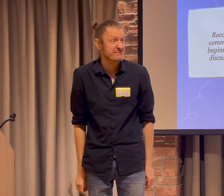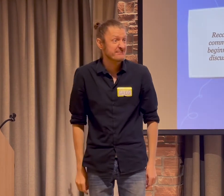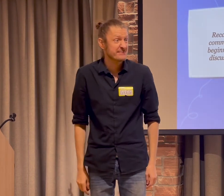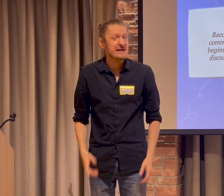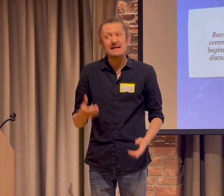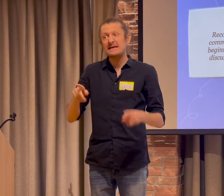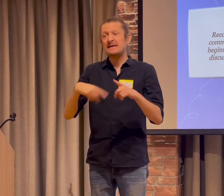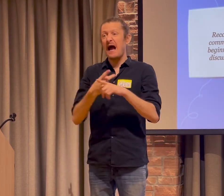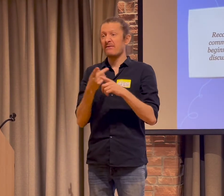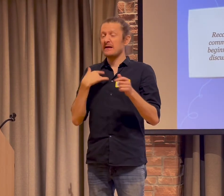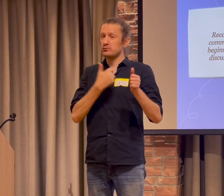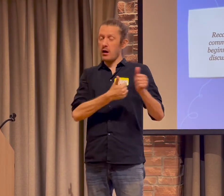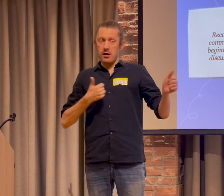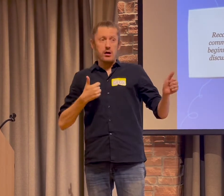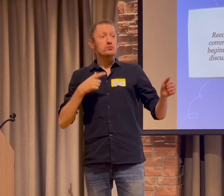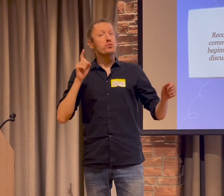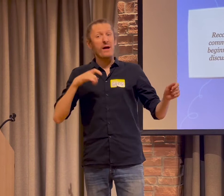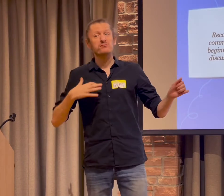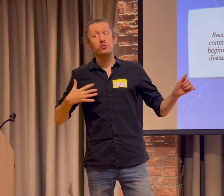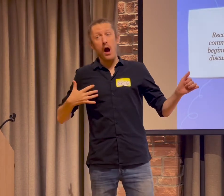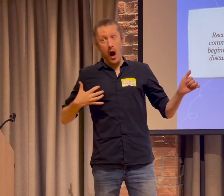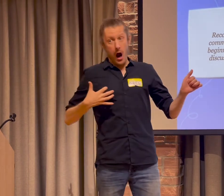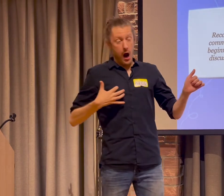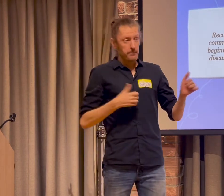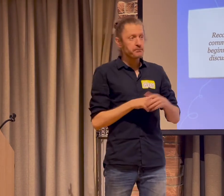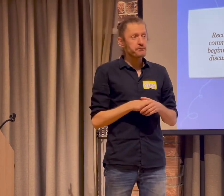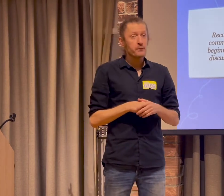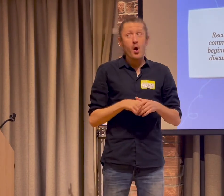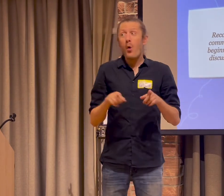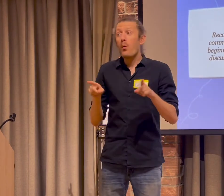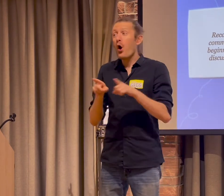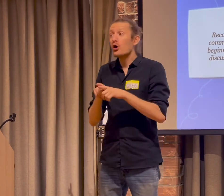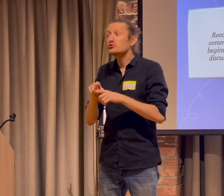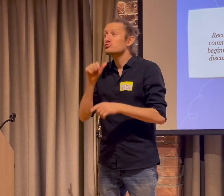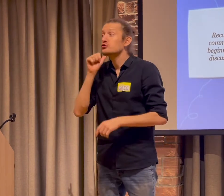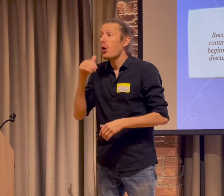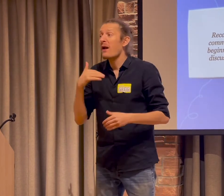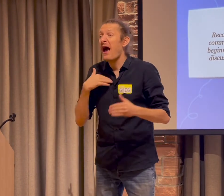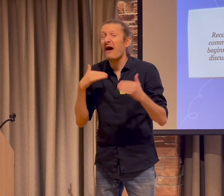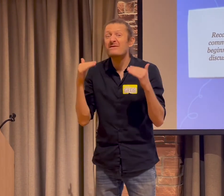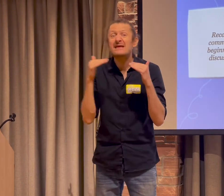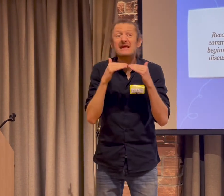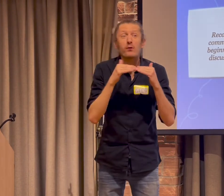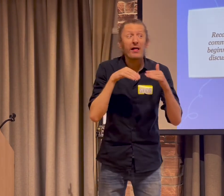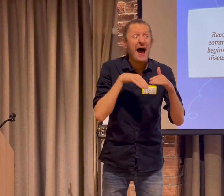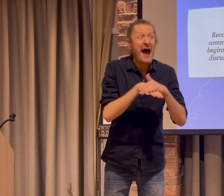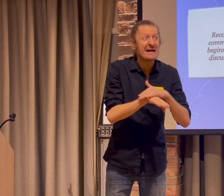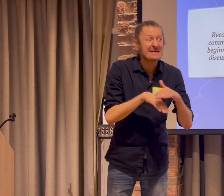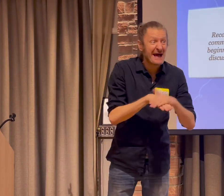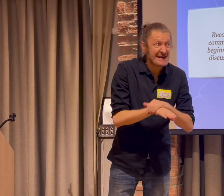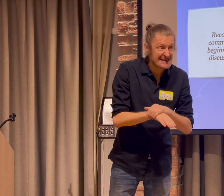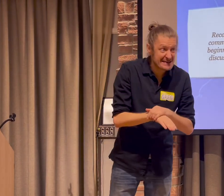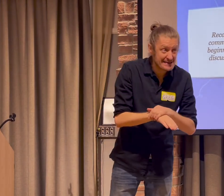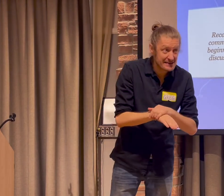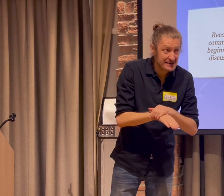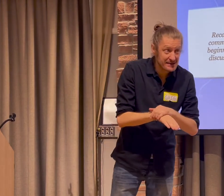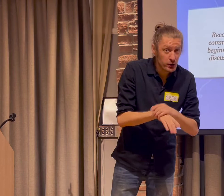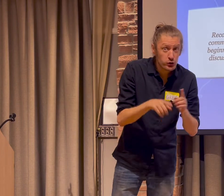for the lesson you just taught me by punching me in the face. That's pretty hard to say, right? So sometimes you have to catch up with theory of mind.